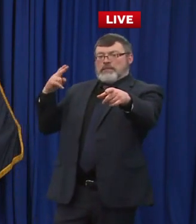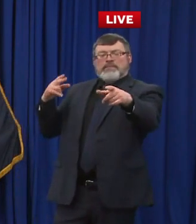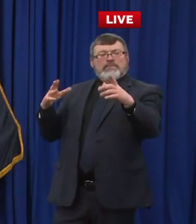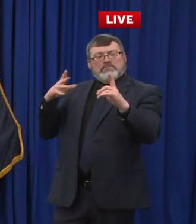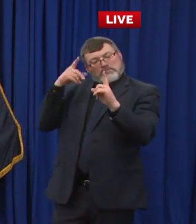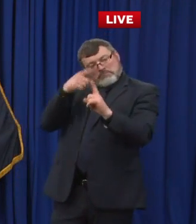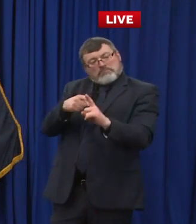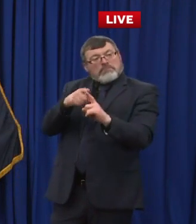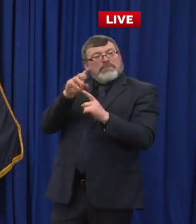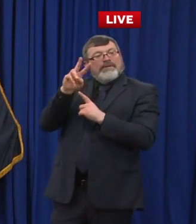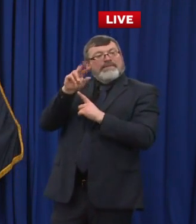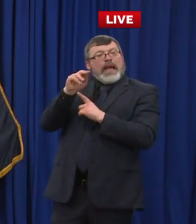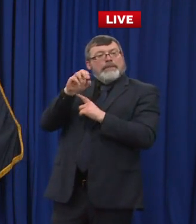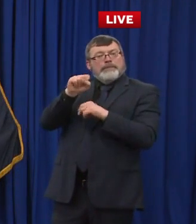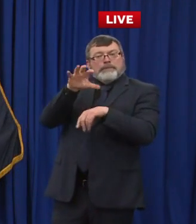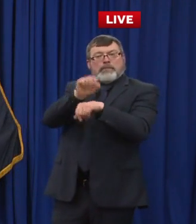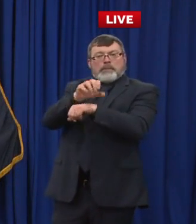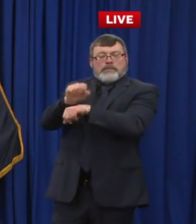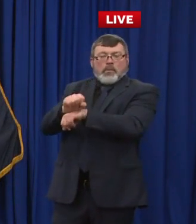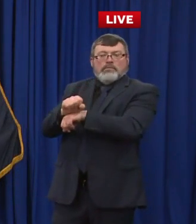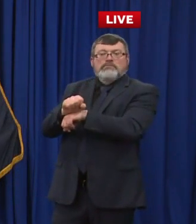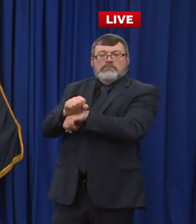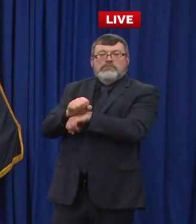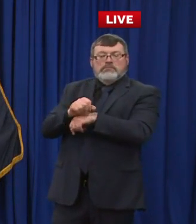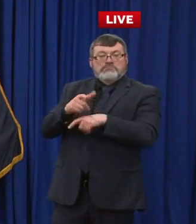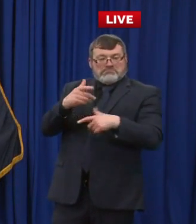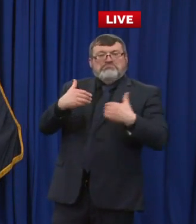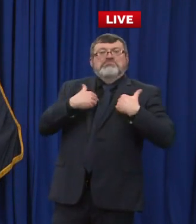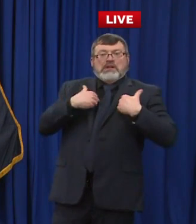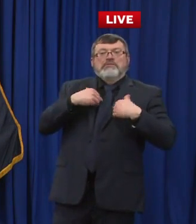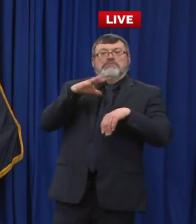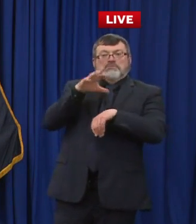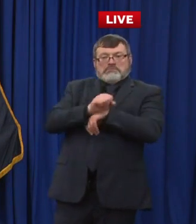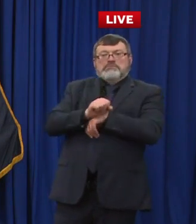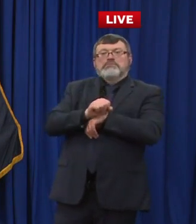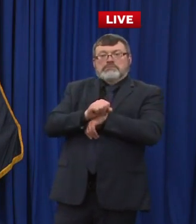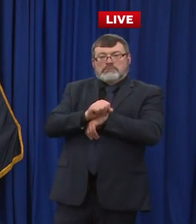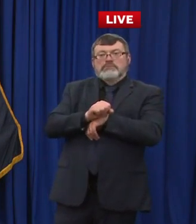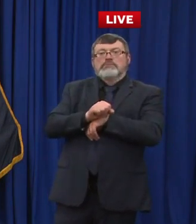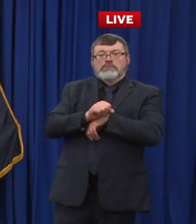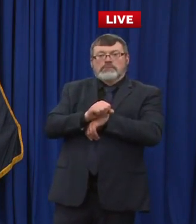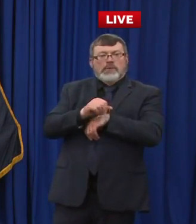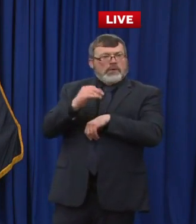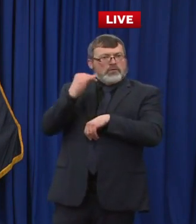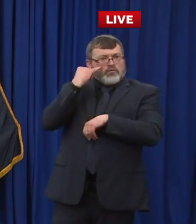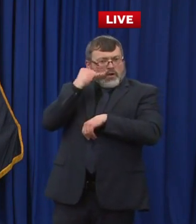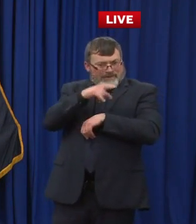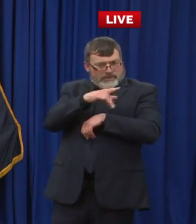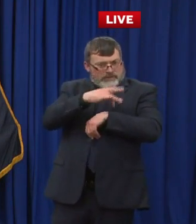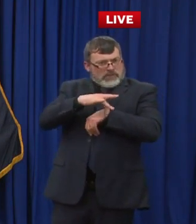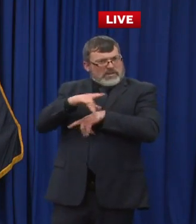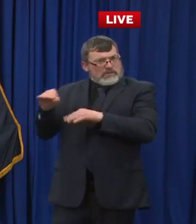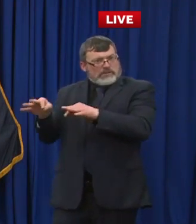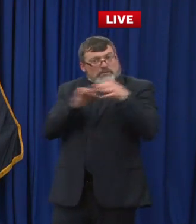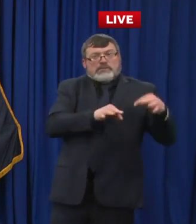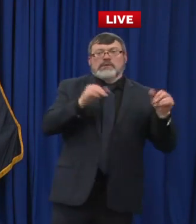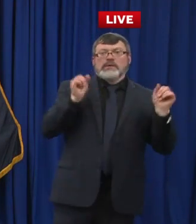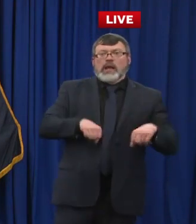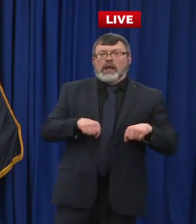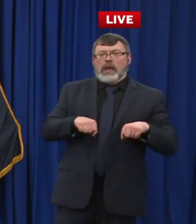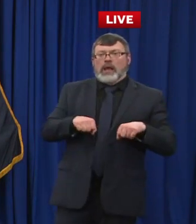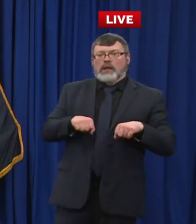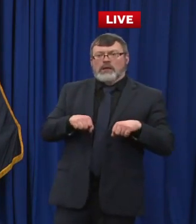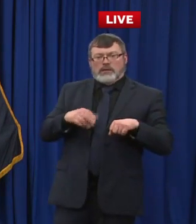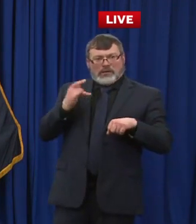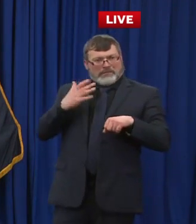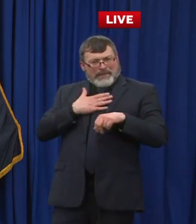set up? We're moving folks up. Yeah, we're moving. We're the ones moving folks up for the better appointment. So yes, we would cancel that appointment. So you don't have to call back and